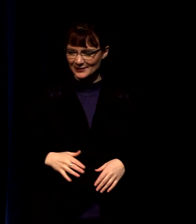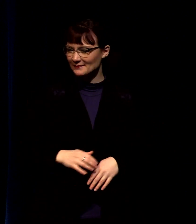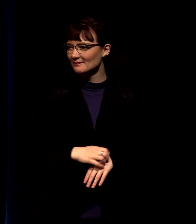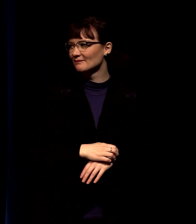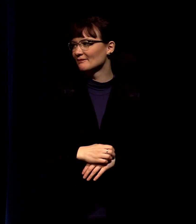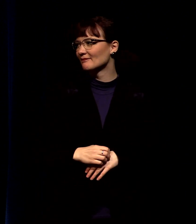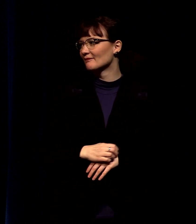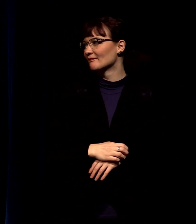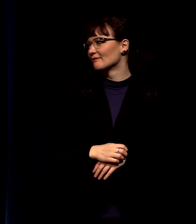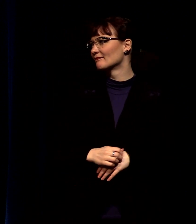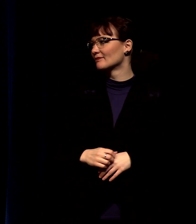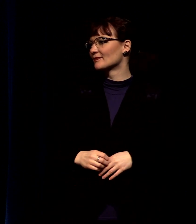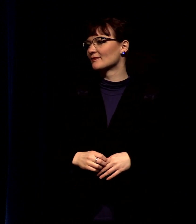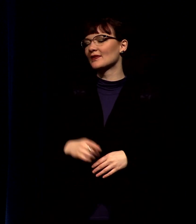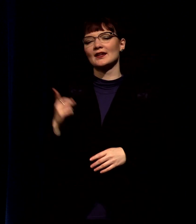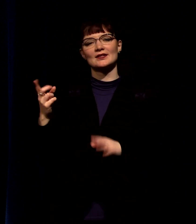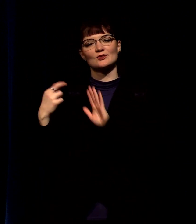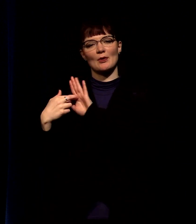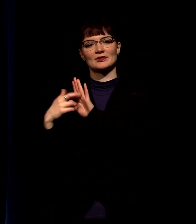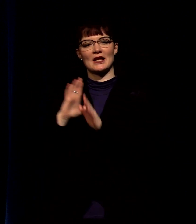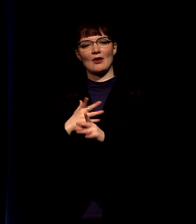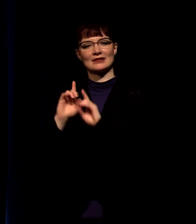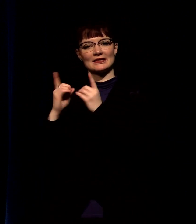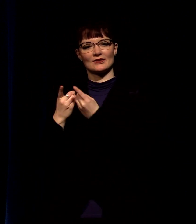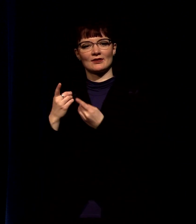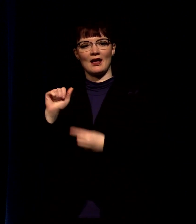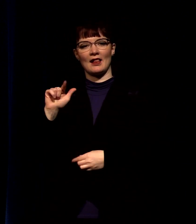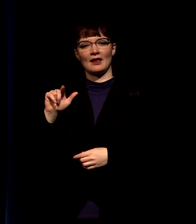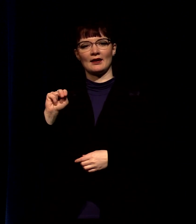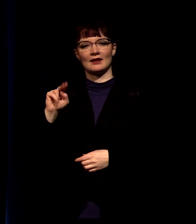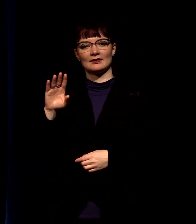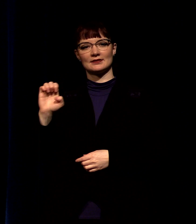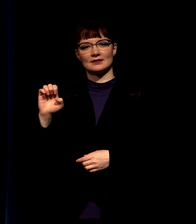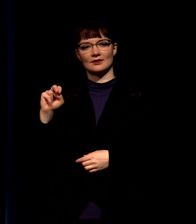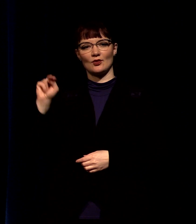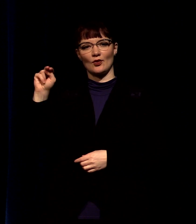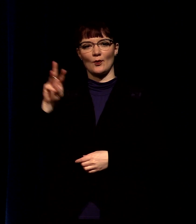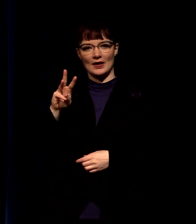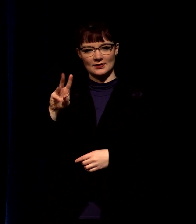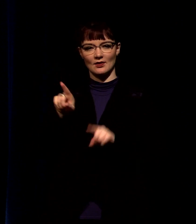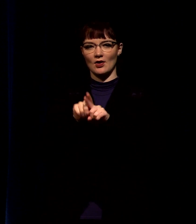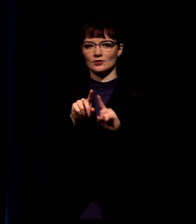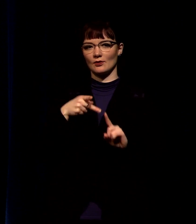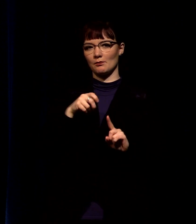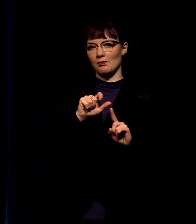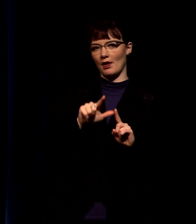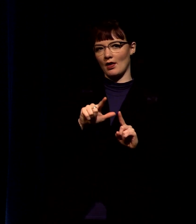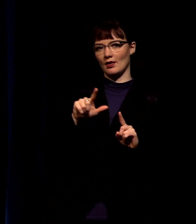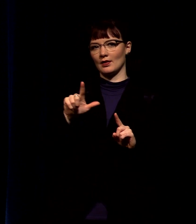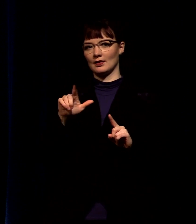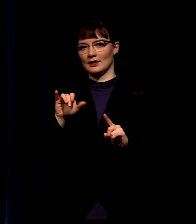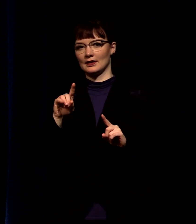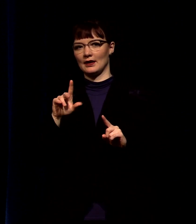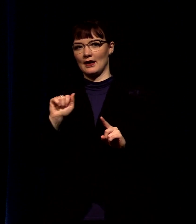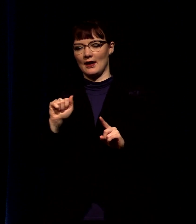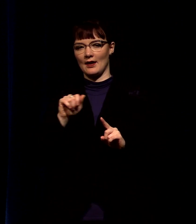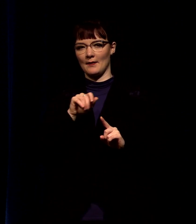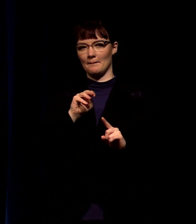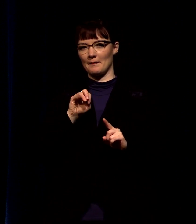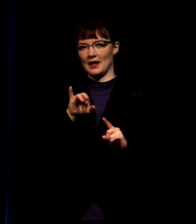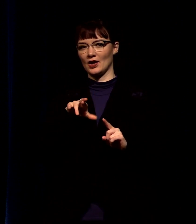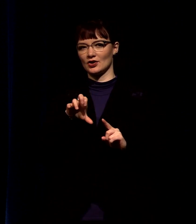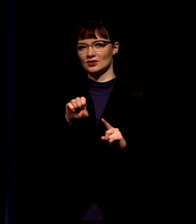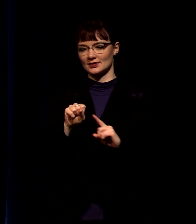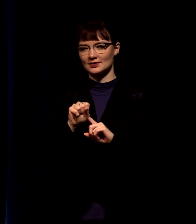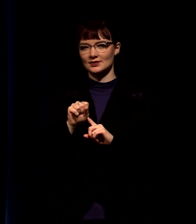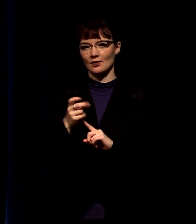here in his in his new role representing our district the alliance northwest i'm also joined on stage by paul and linda myers and today we get to celebrate and